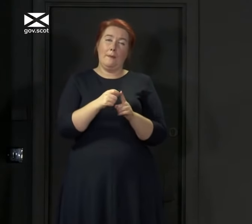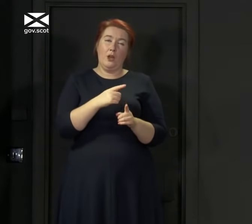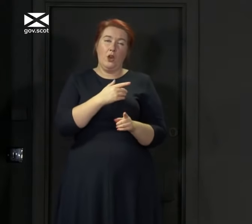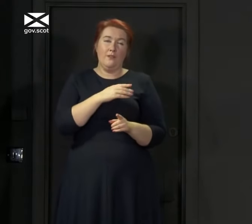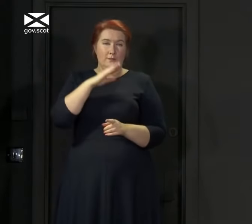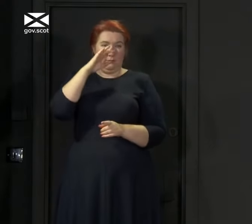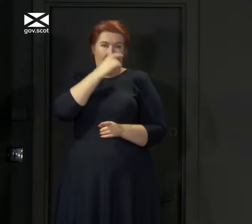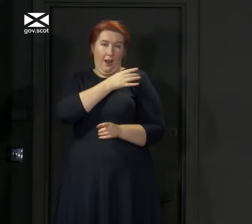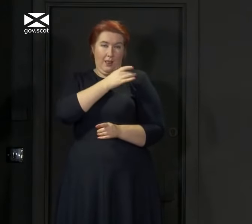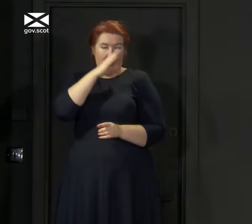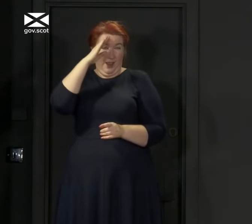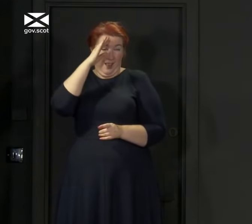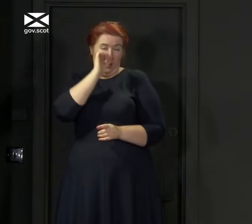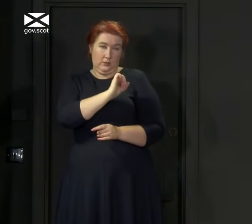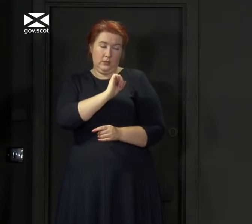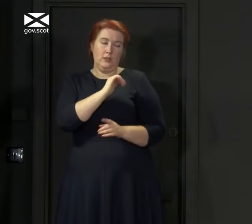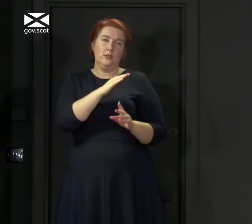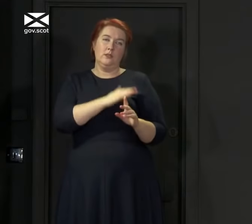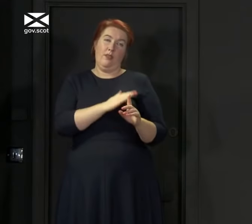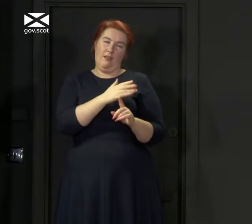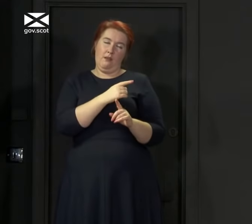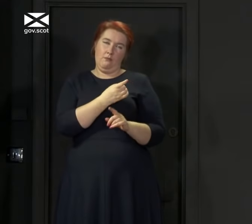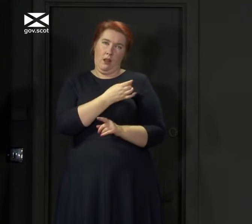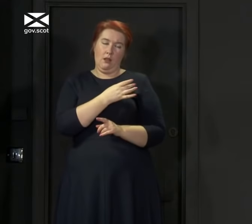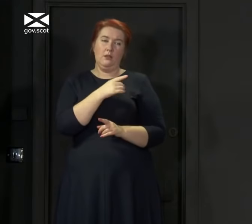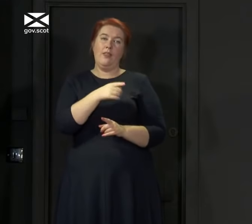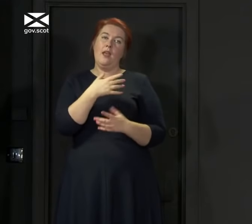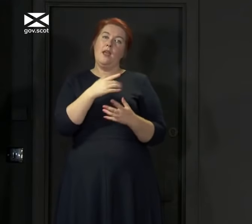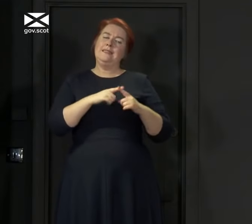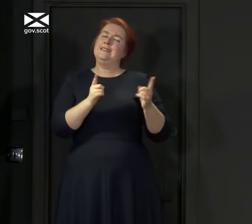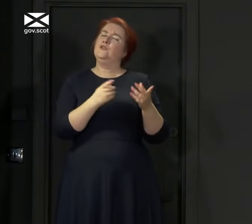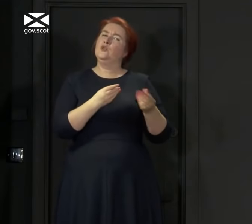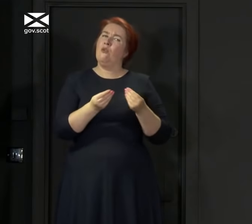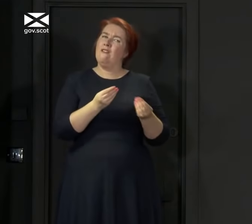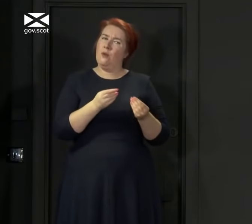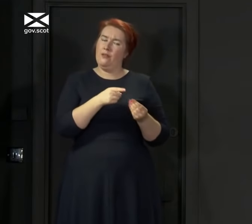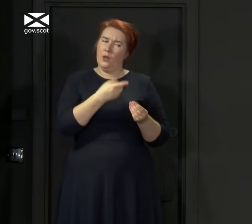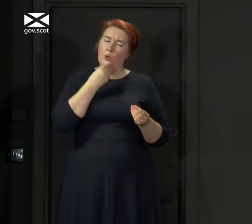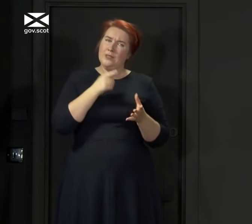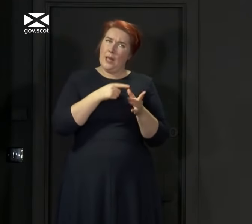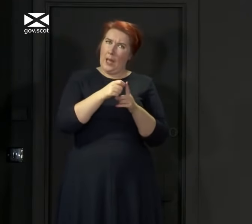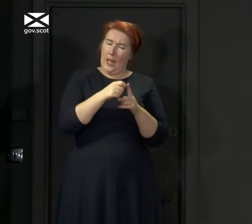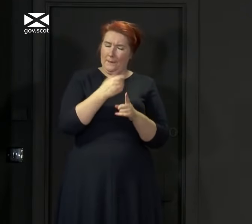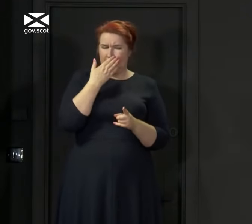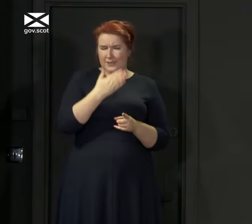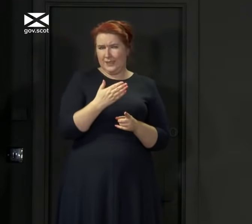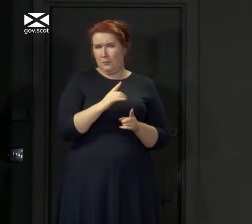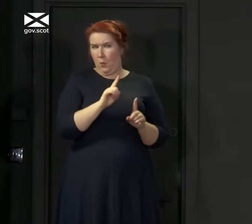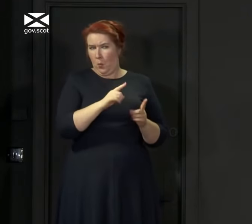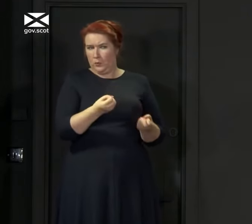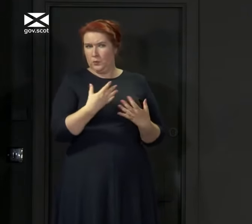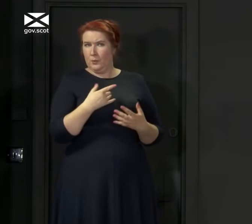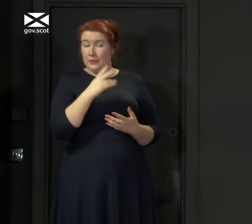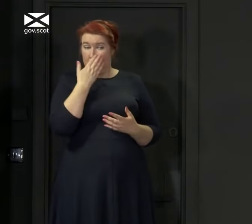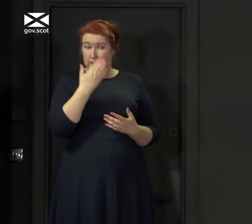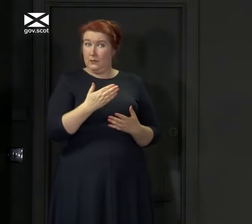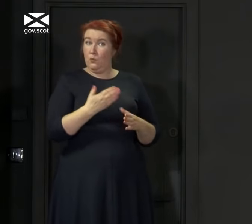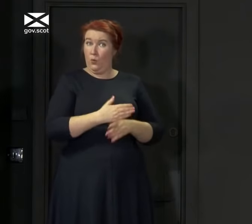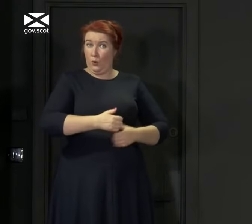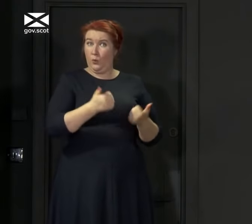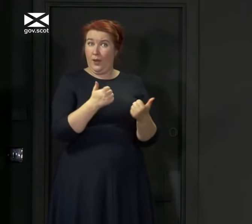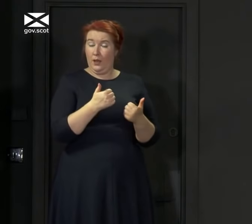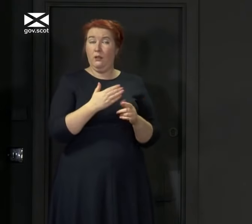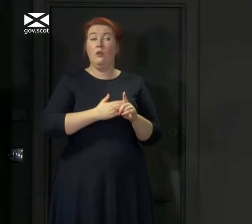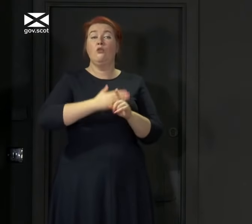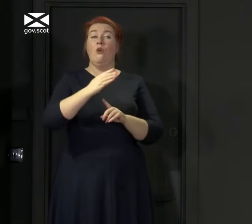different software, has an app that is functioning, it seems to me, and from what I'm told very well just now, Northern